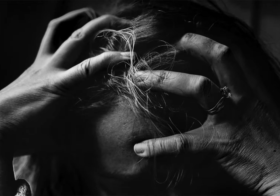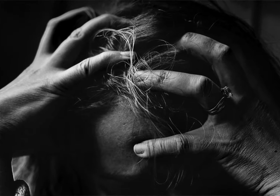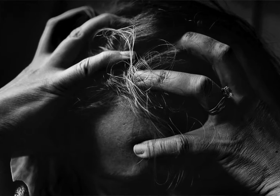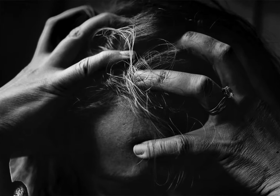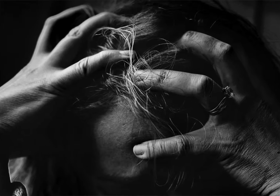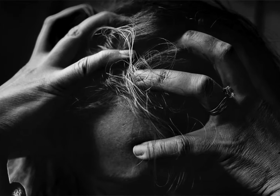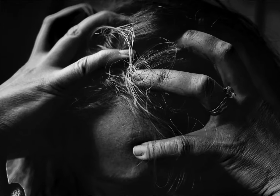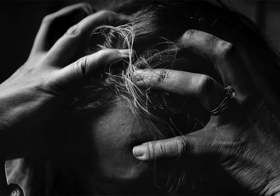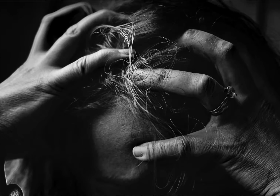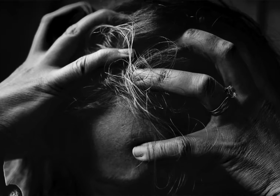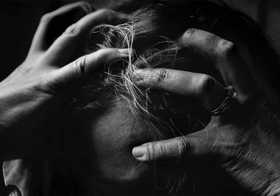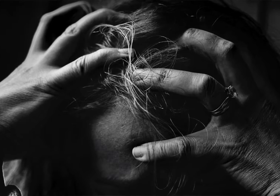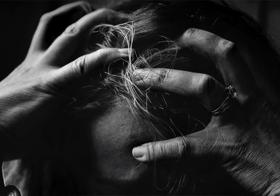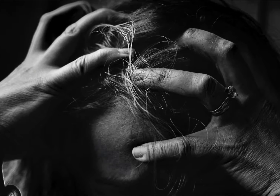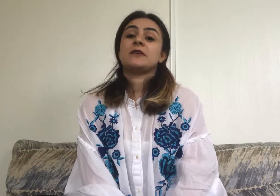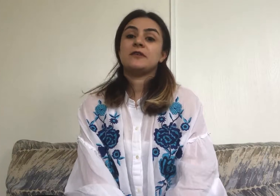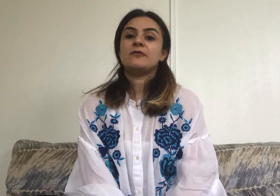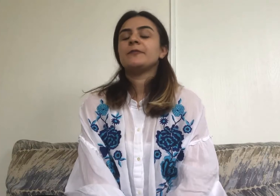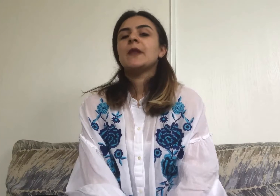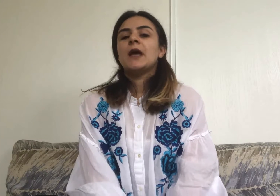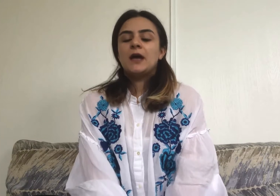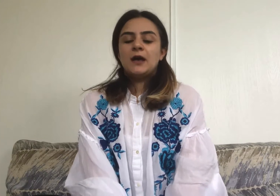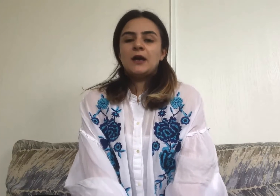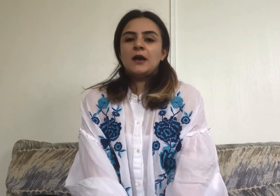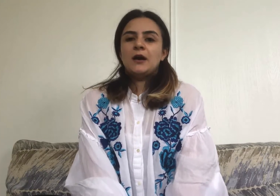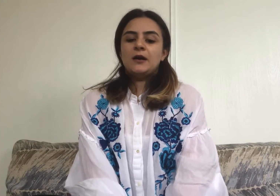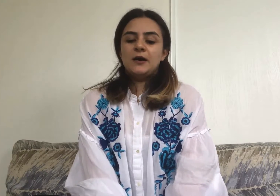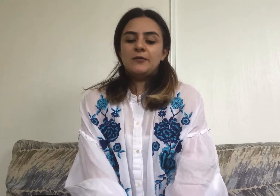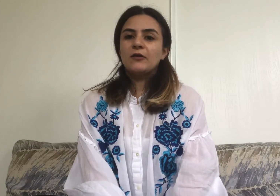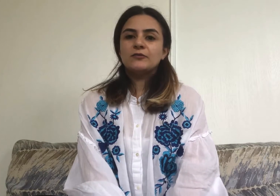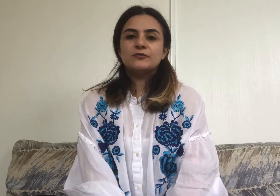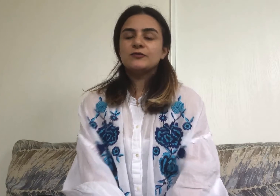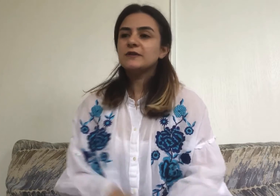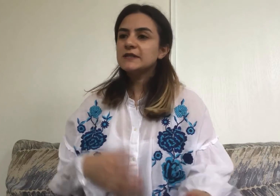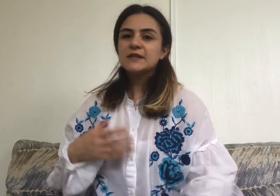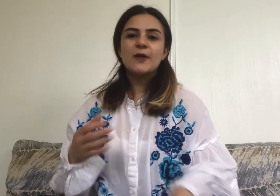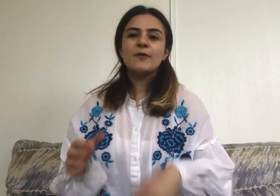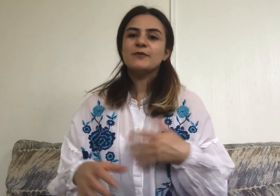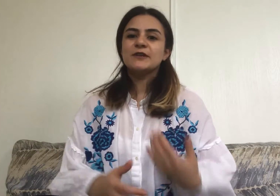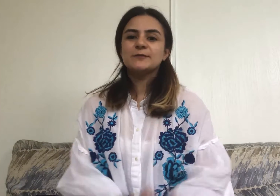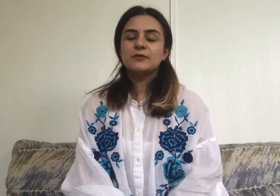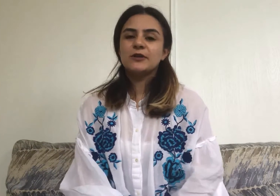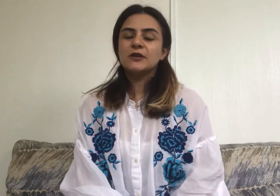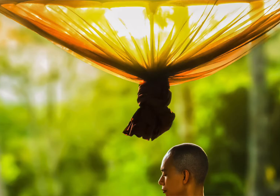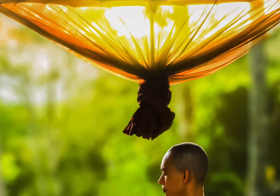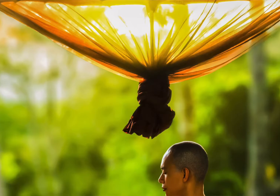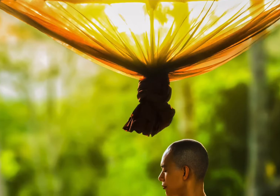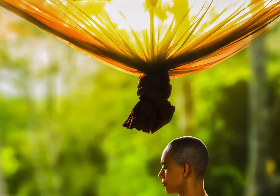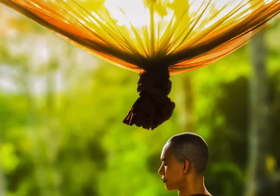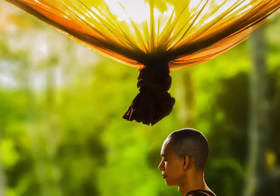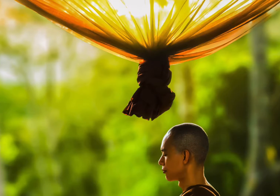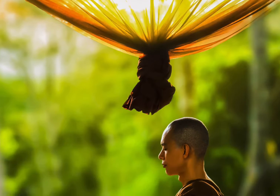time of the year. During this time, I've been exploring a lot about Asian